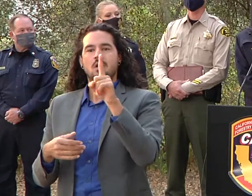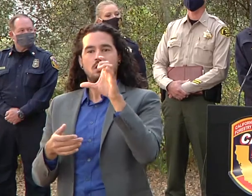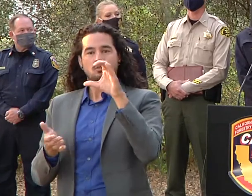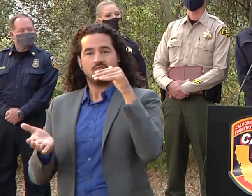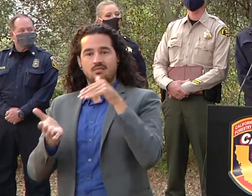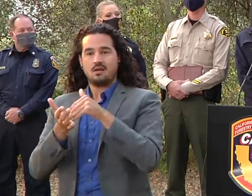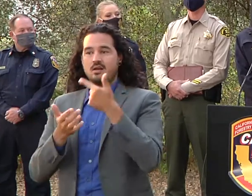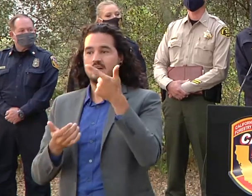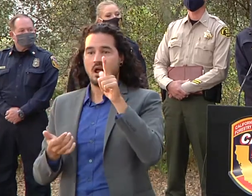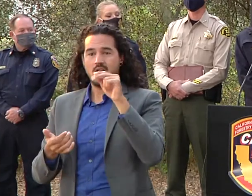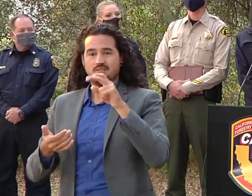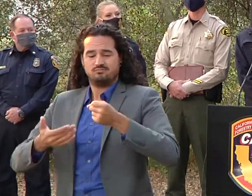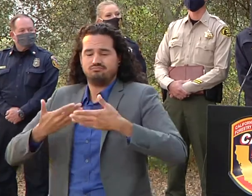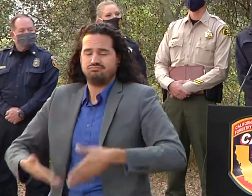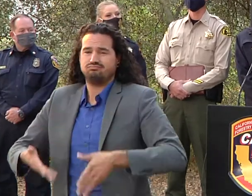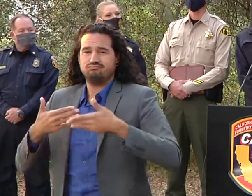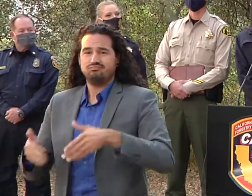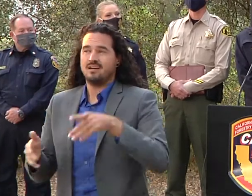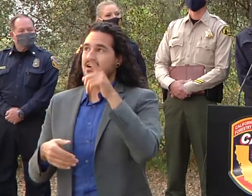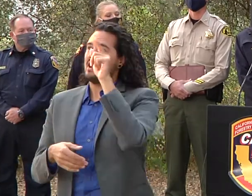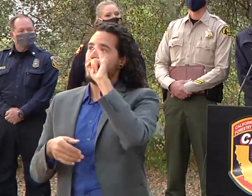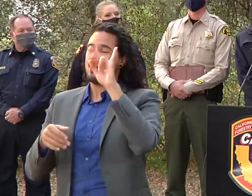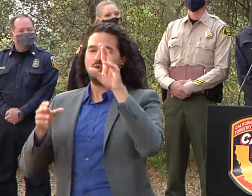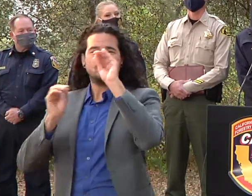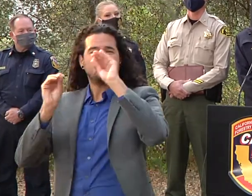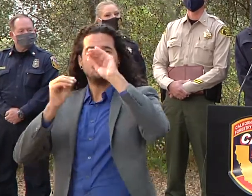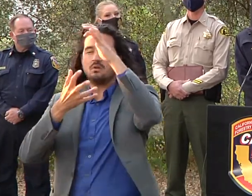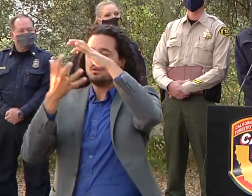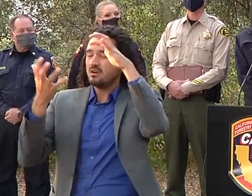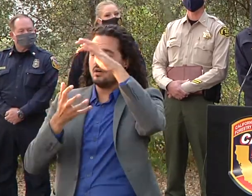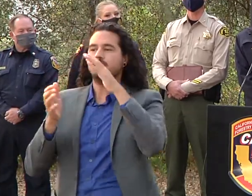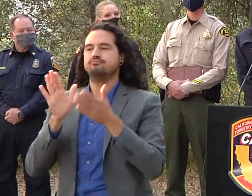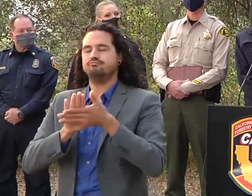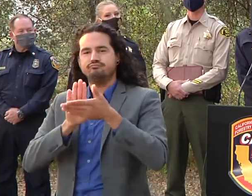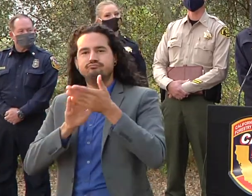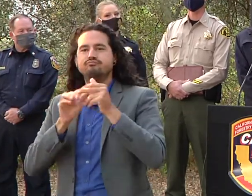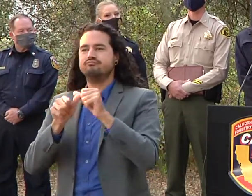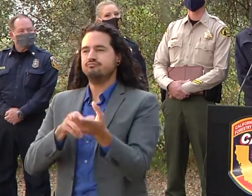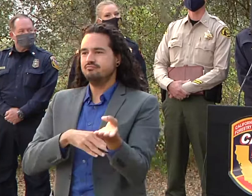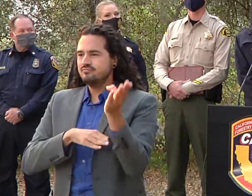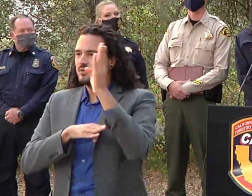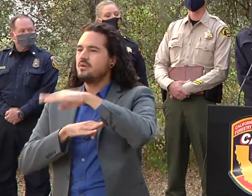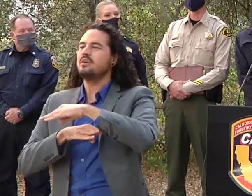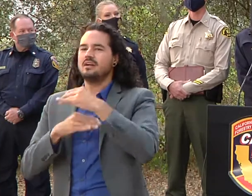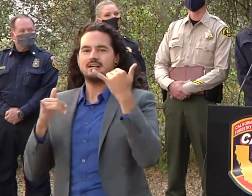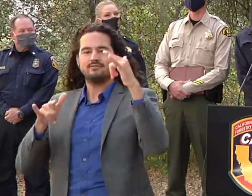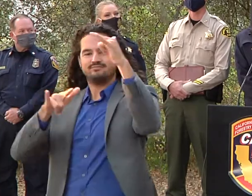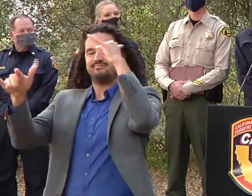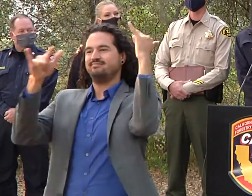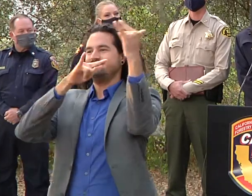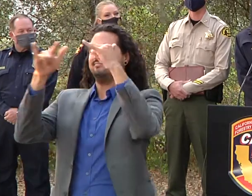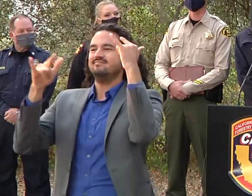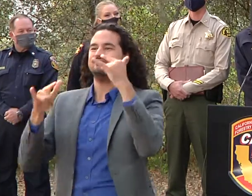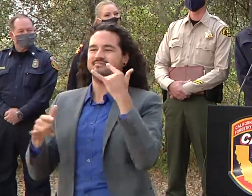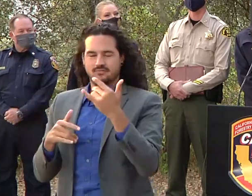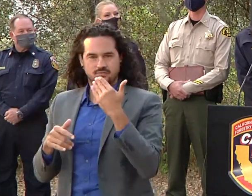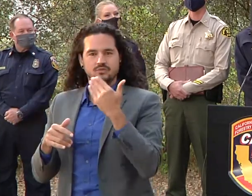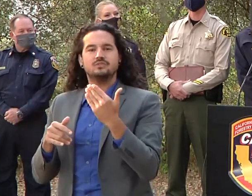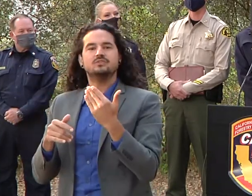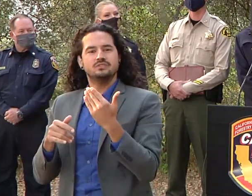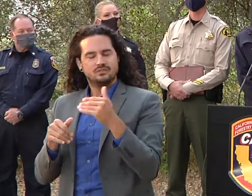and again as the weather starts clearing and becomes more conducive for flying they're continuing to do good work in the coming days